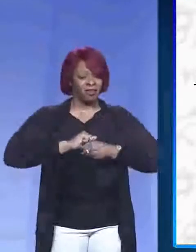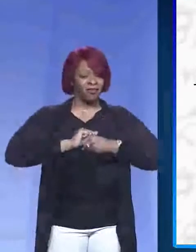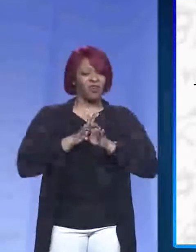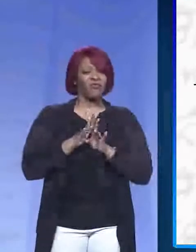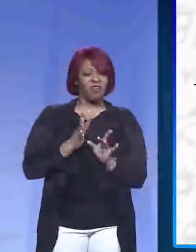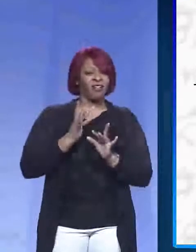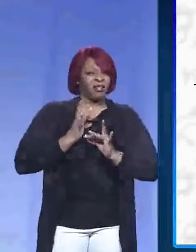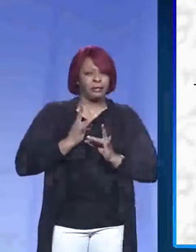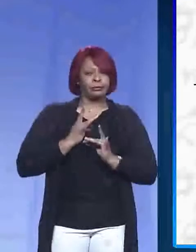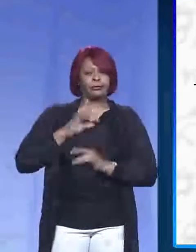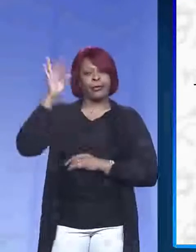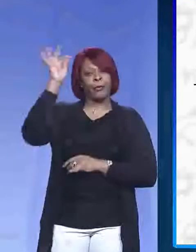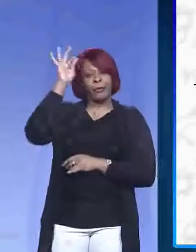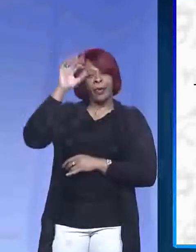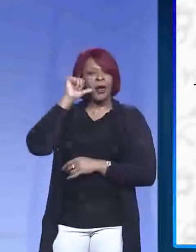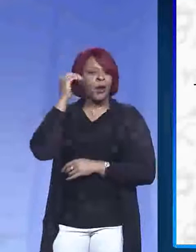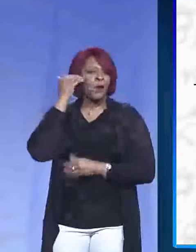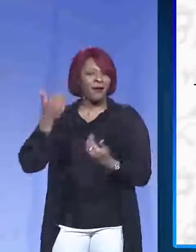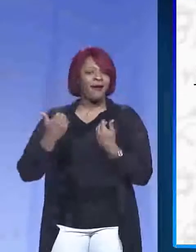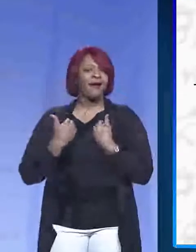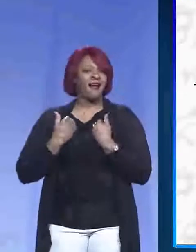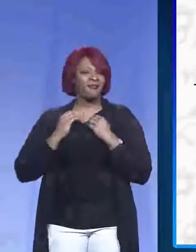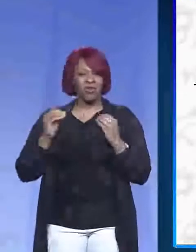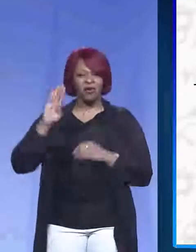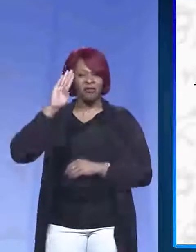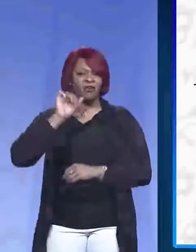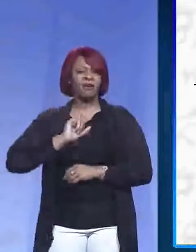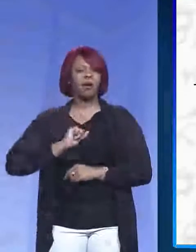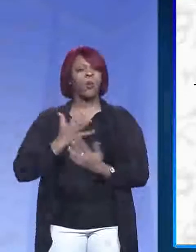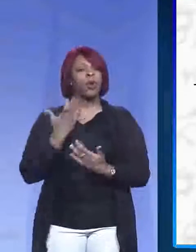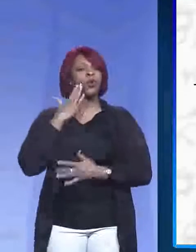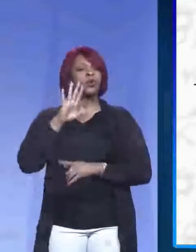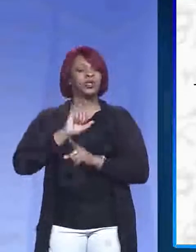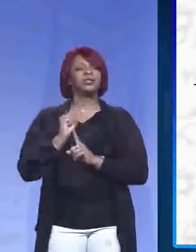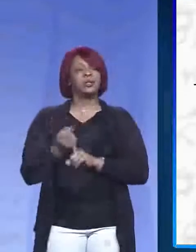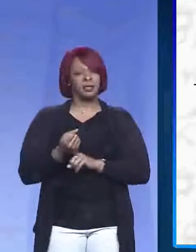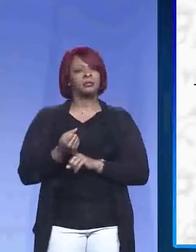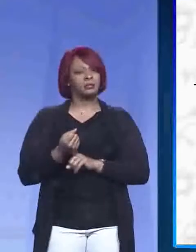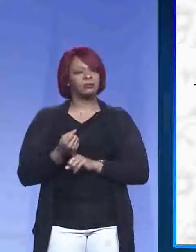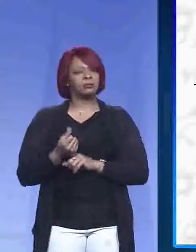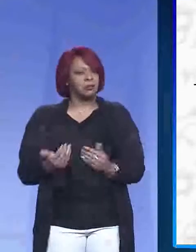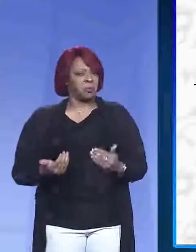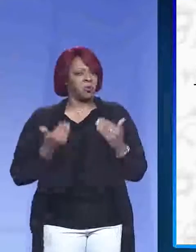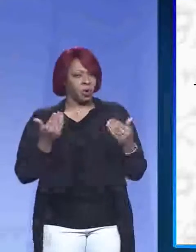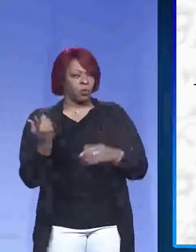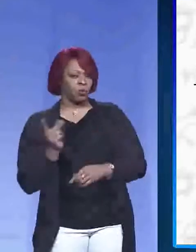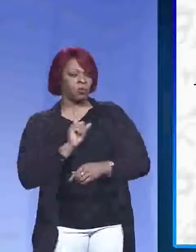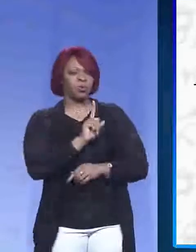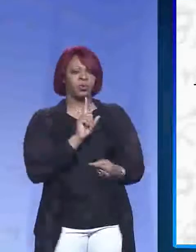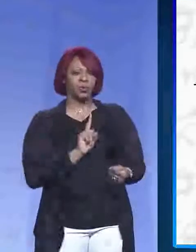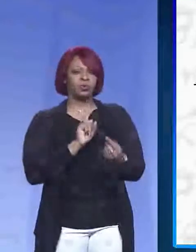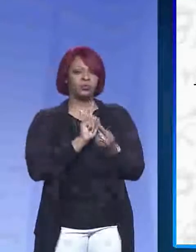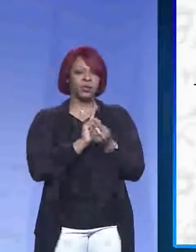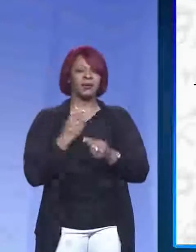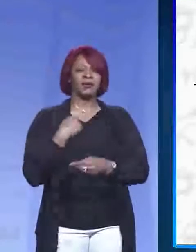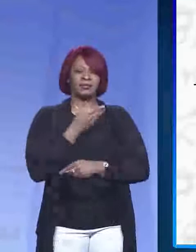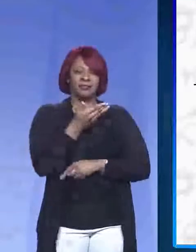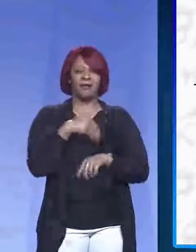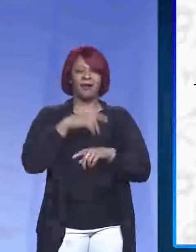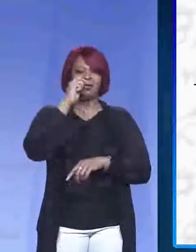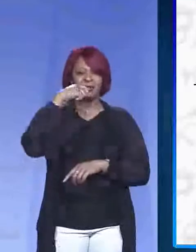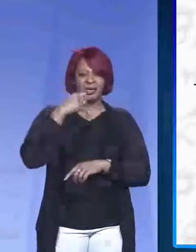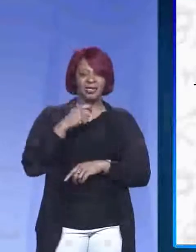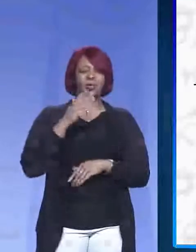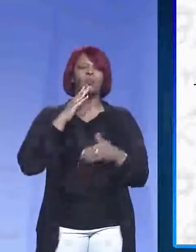-19 and not have any symptoms, if you want to find out your status, please feel free to come and join us for that test event, and